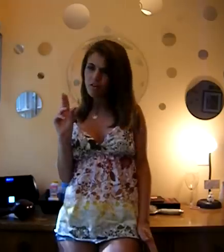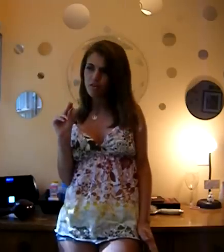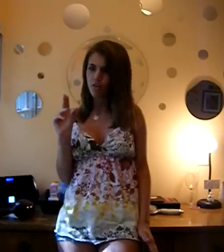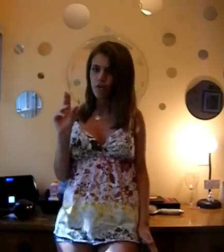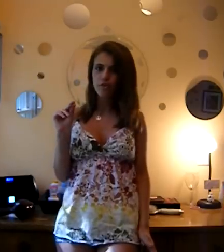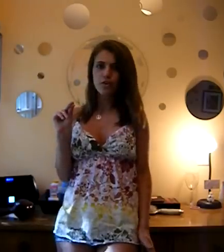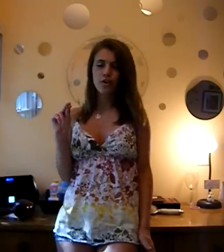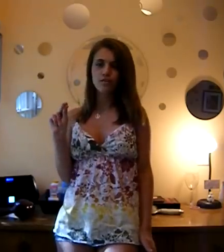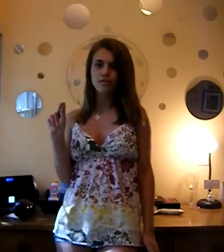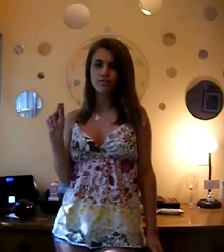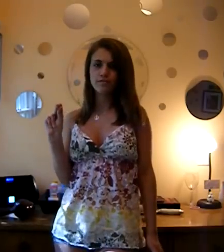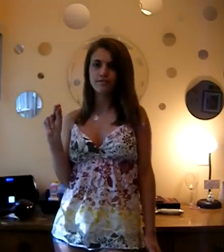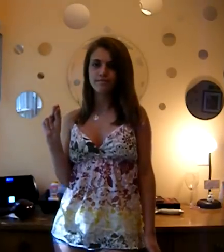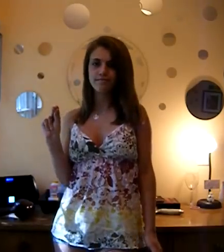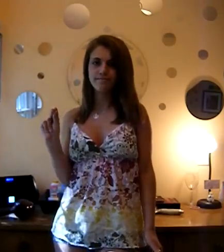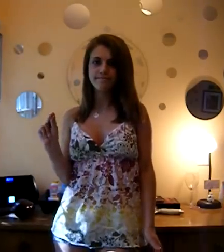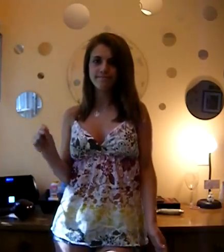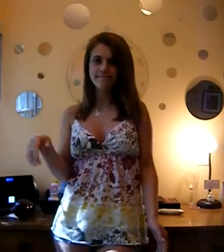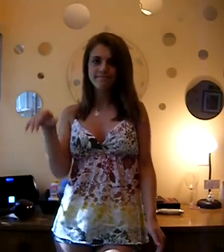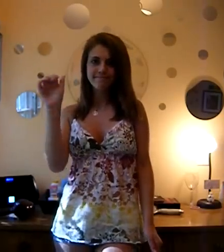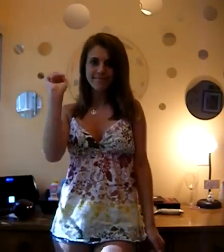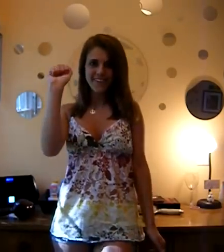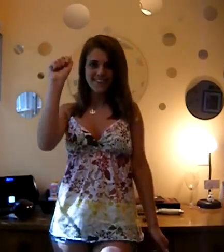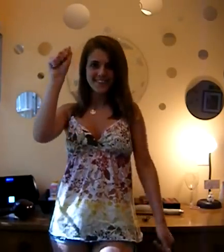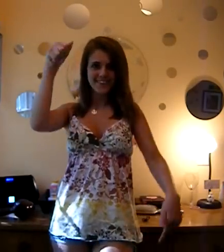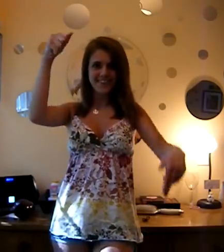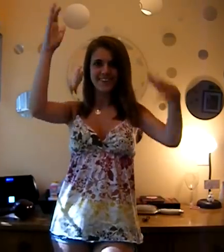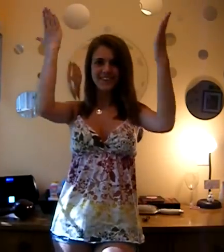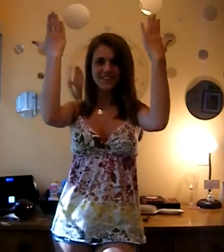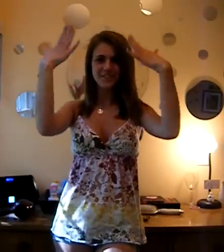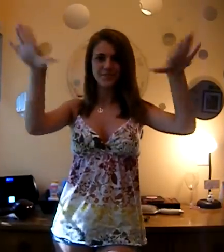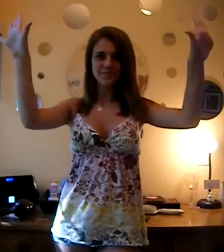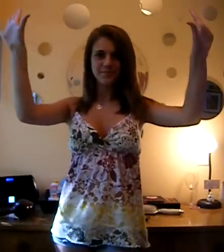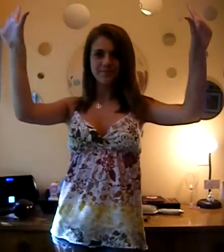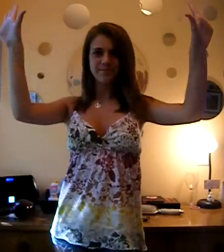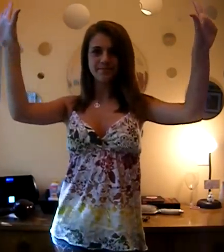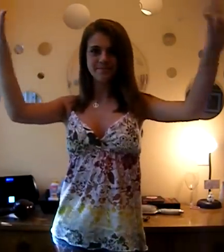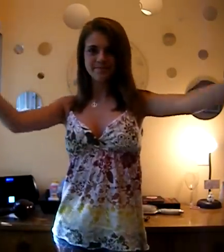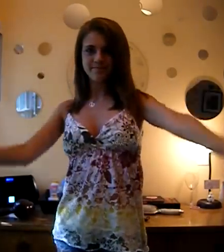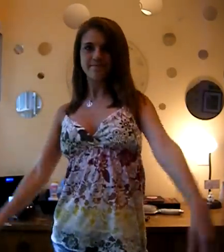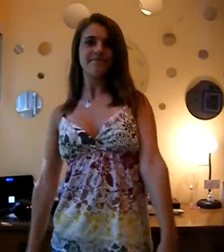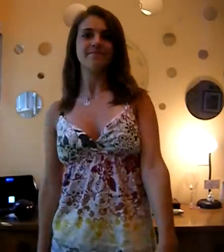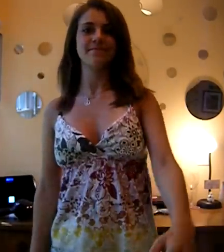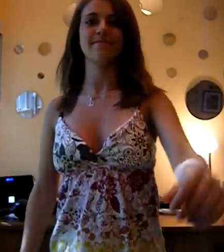don't wanna hide him anymore. You